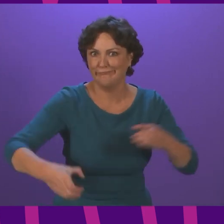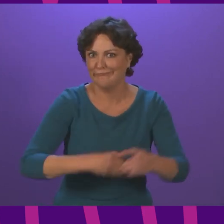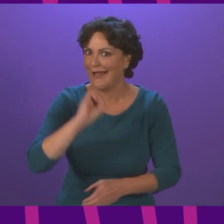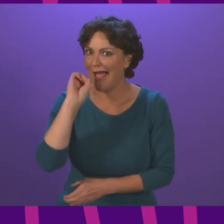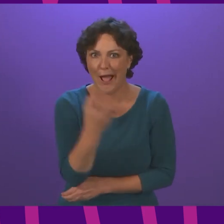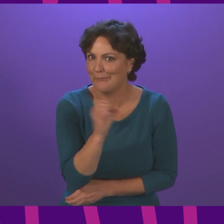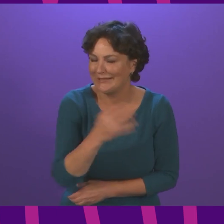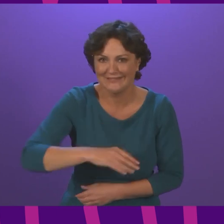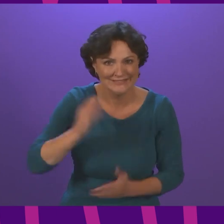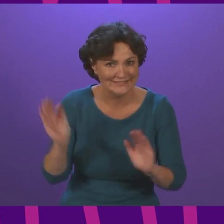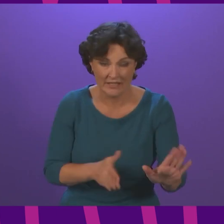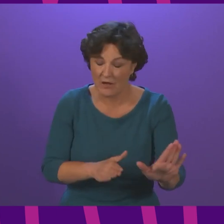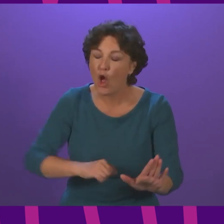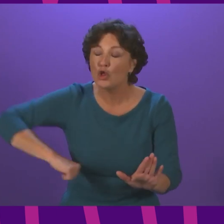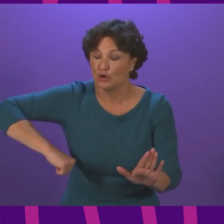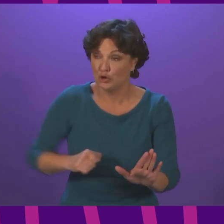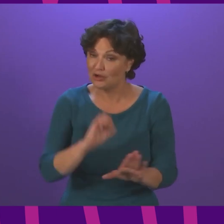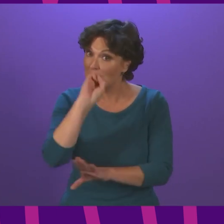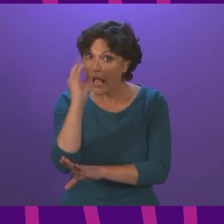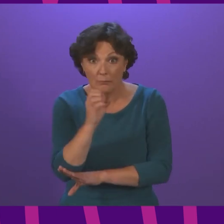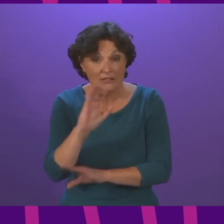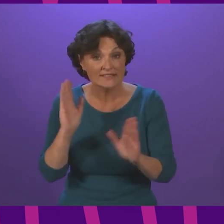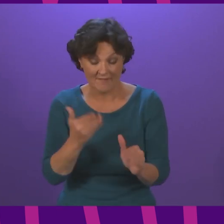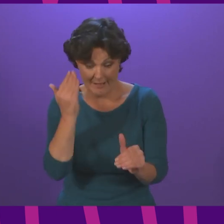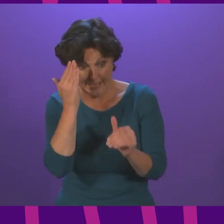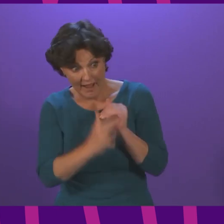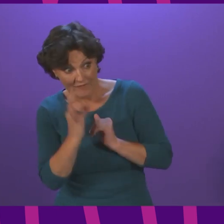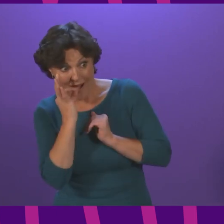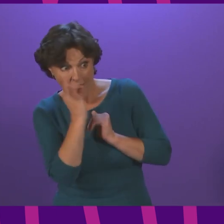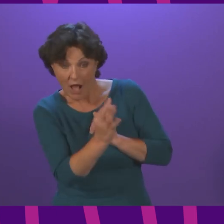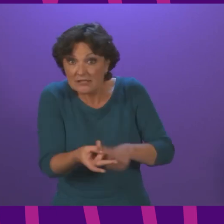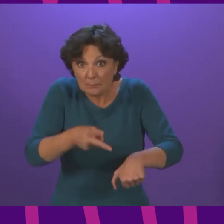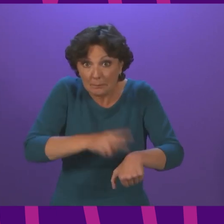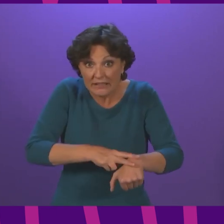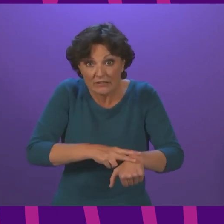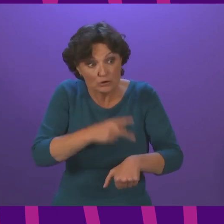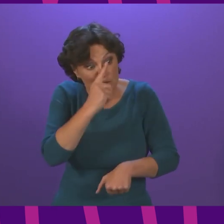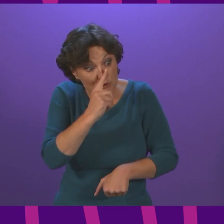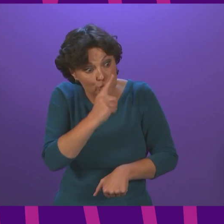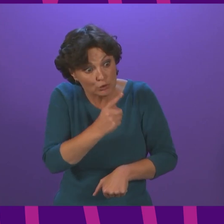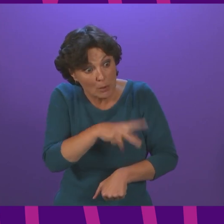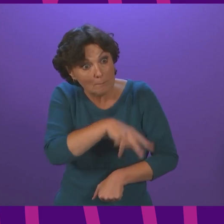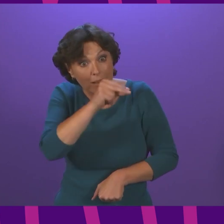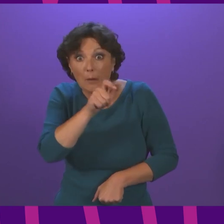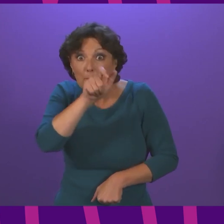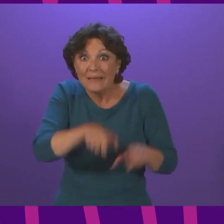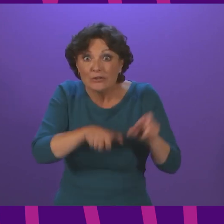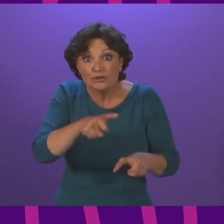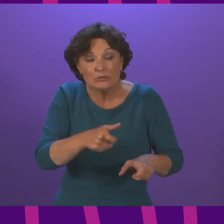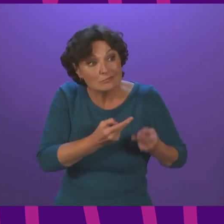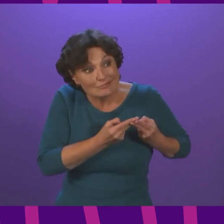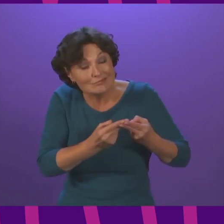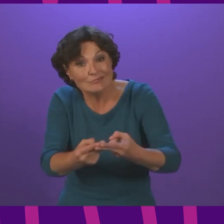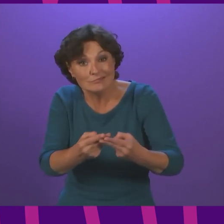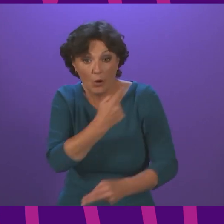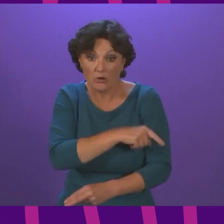Scottish Ambulance Service has not asked the police to take patients to hospital of course it may well be and I'm not sure if